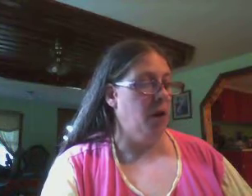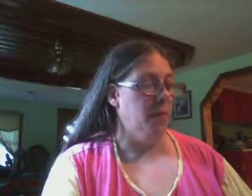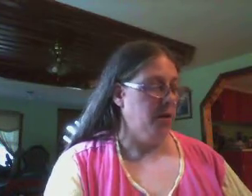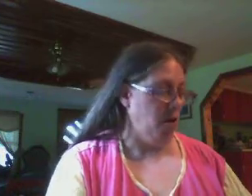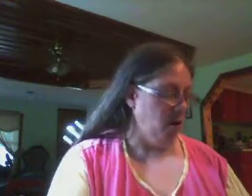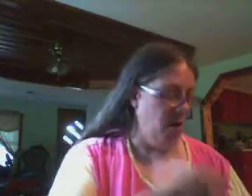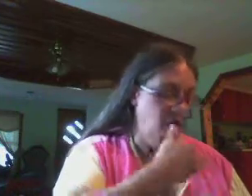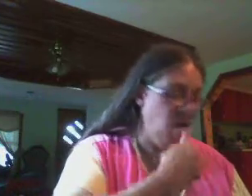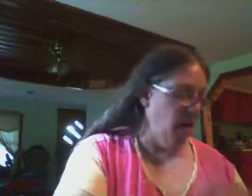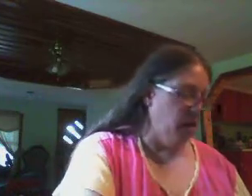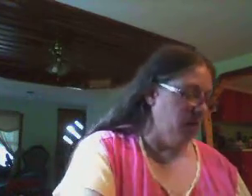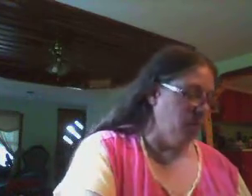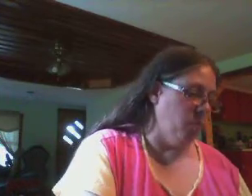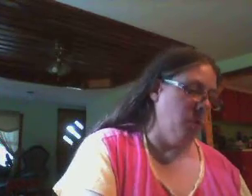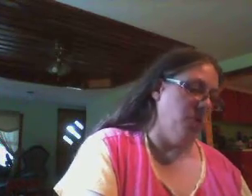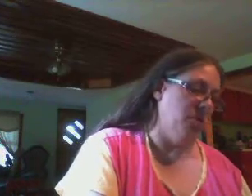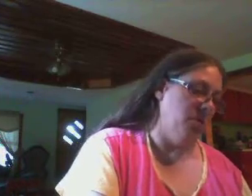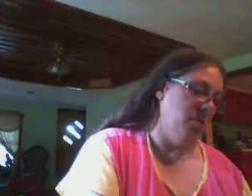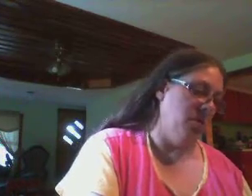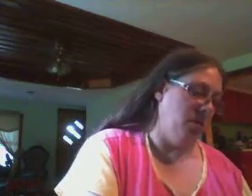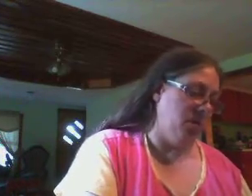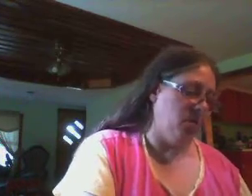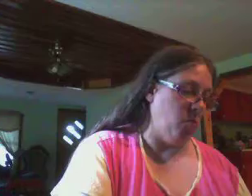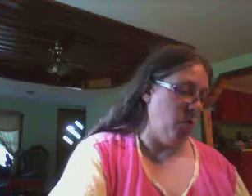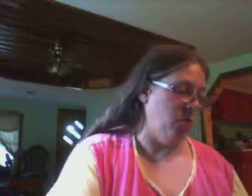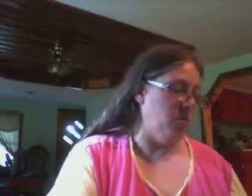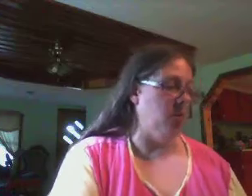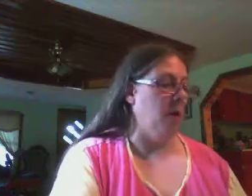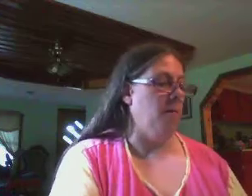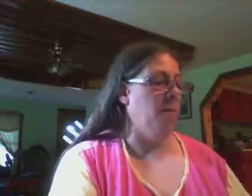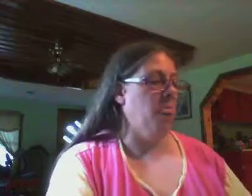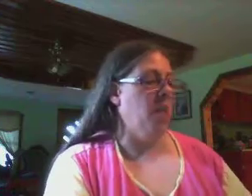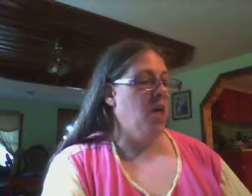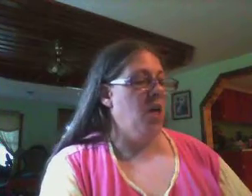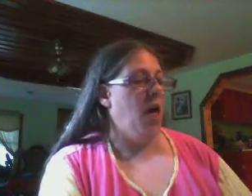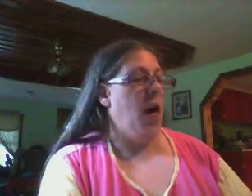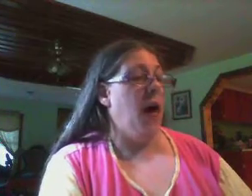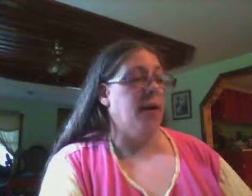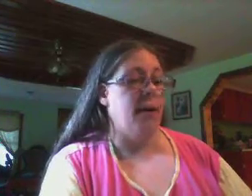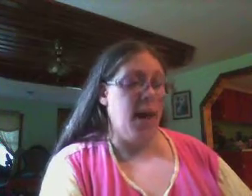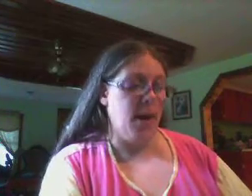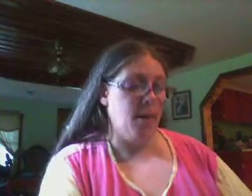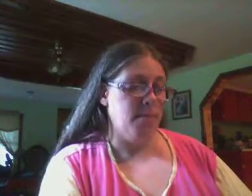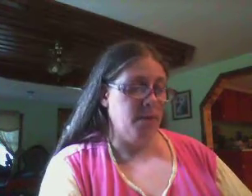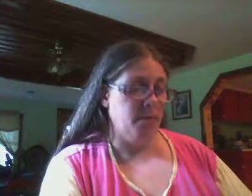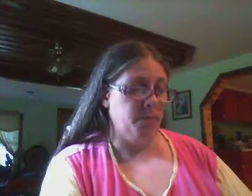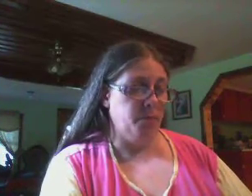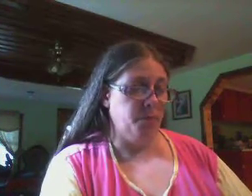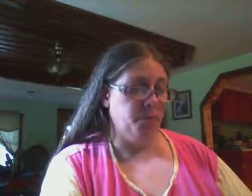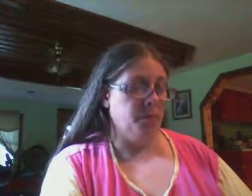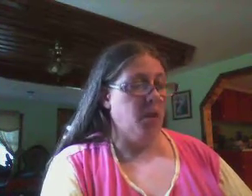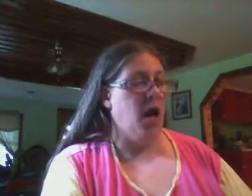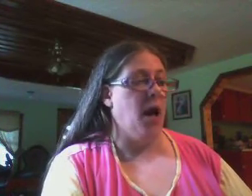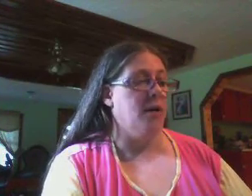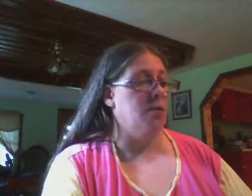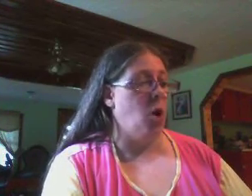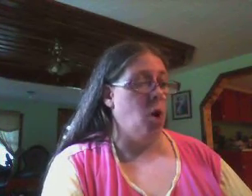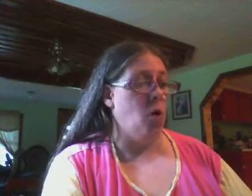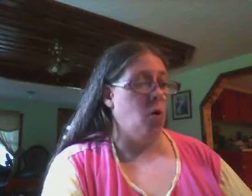I mean, not, uh, quote. This quote. Okay. Okay. I Came, I Saw,